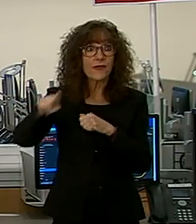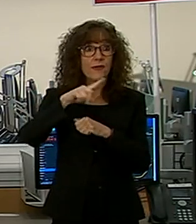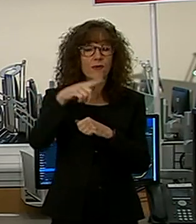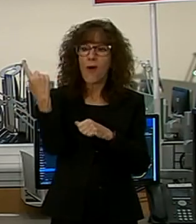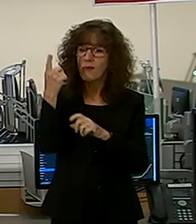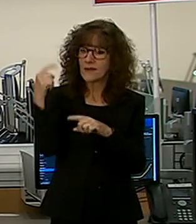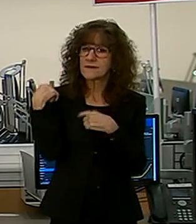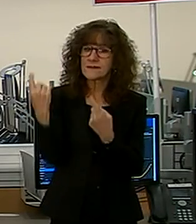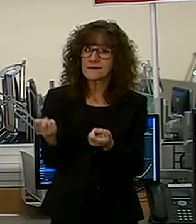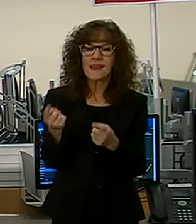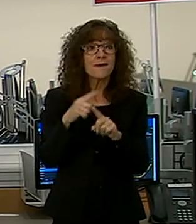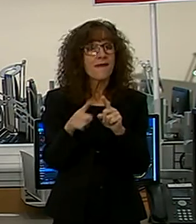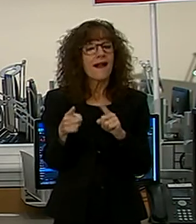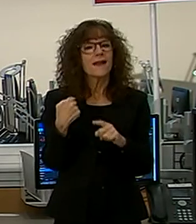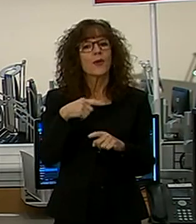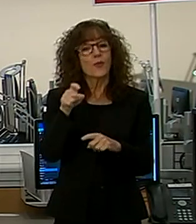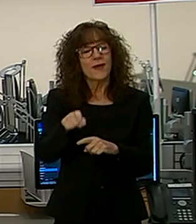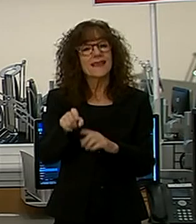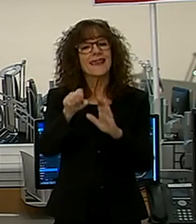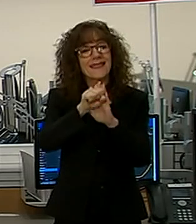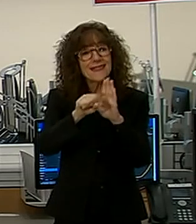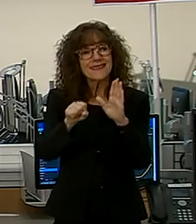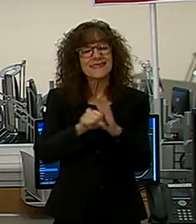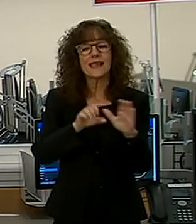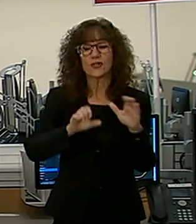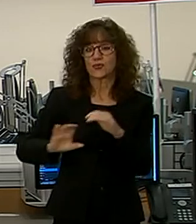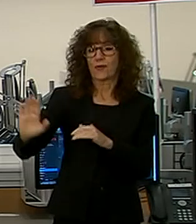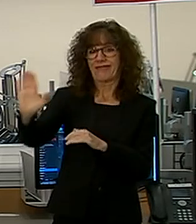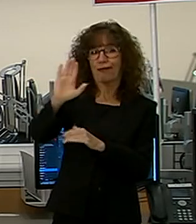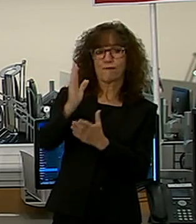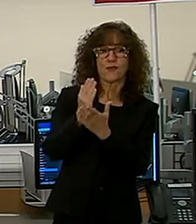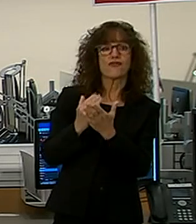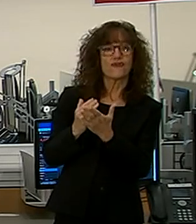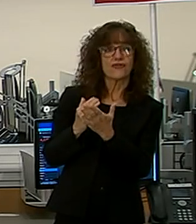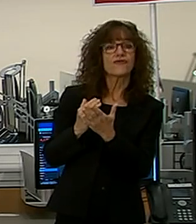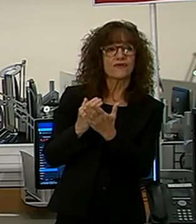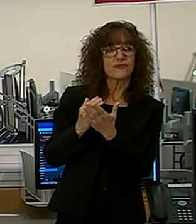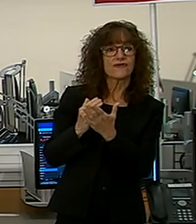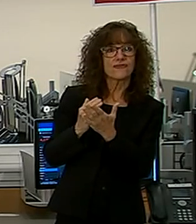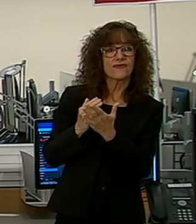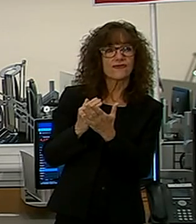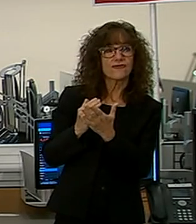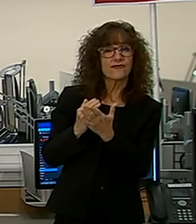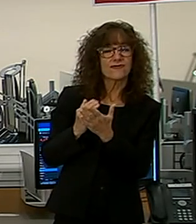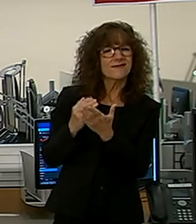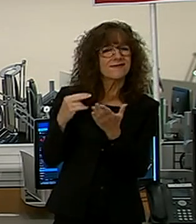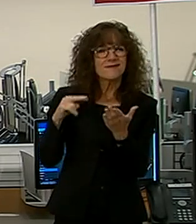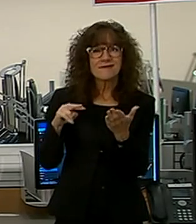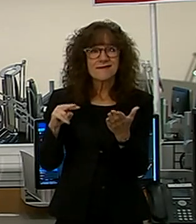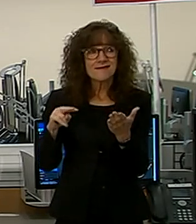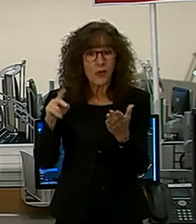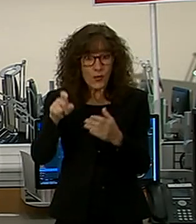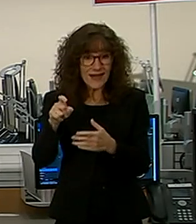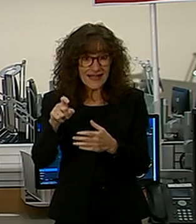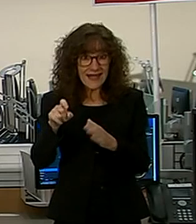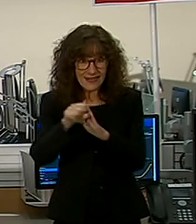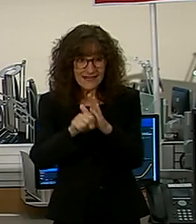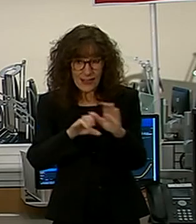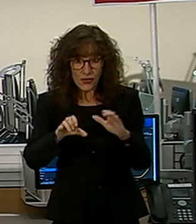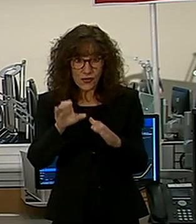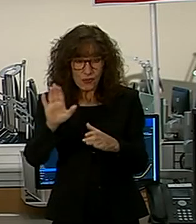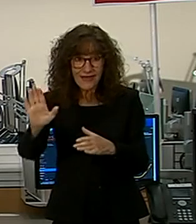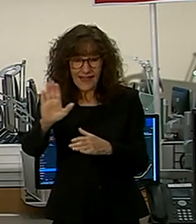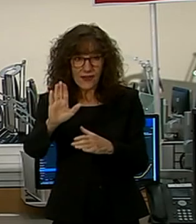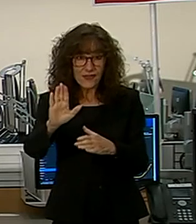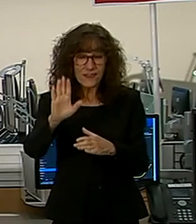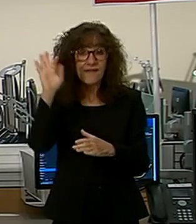always have, but we need the state to do its part. Put simply, we need the state to do its part, just like